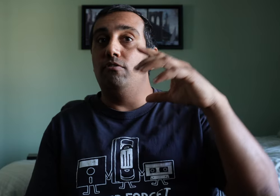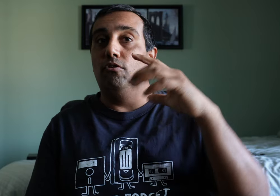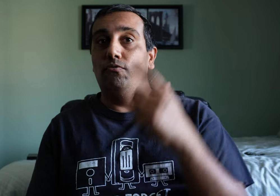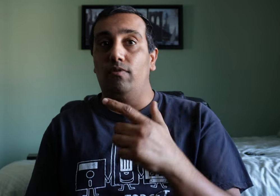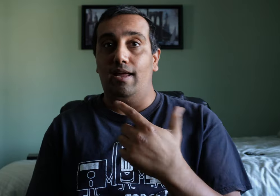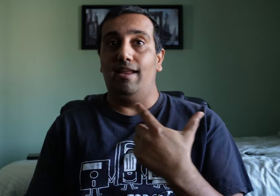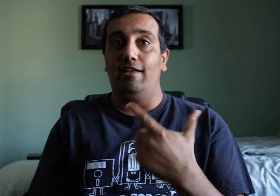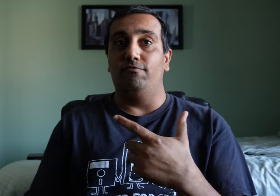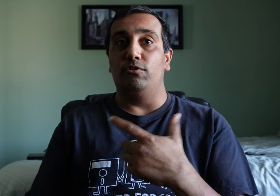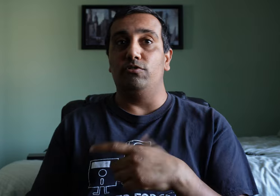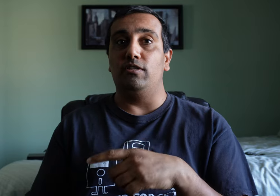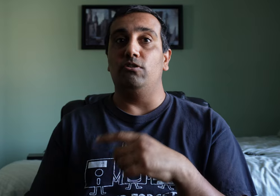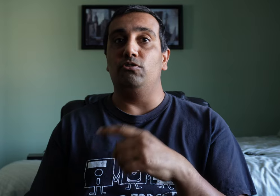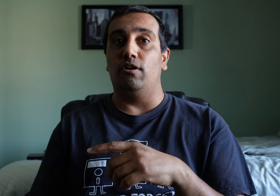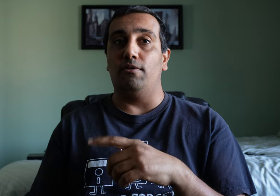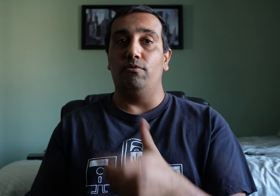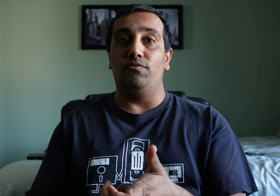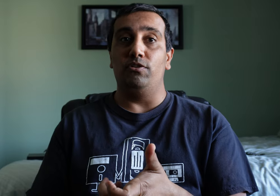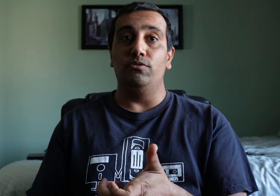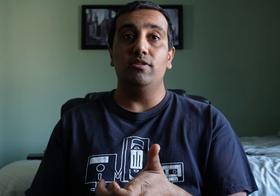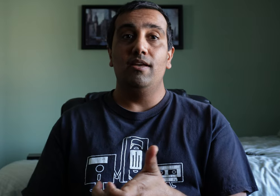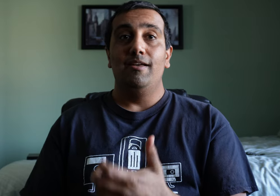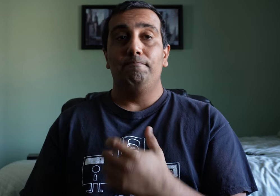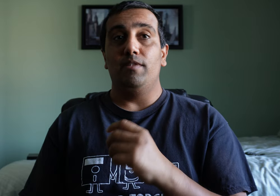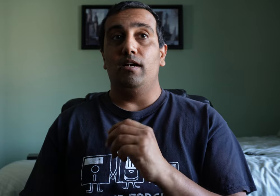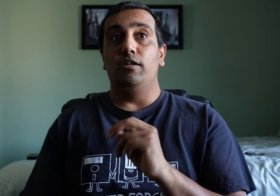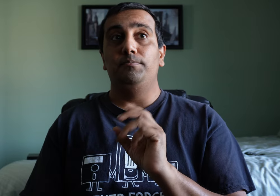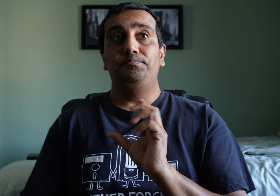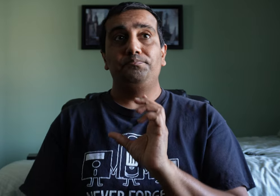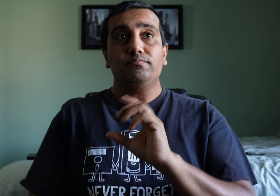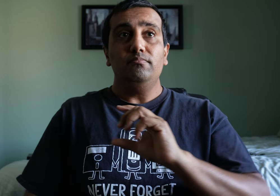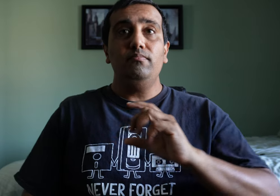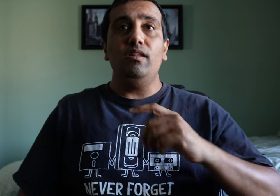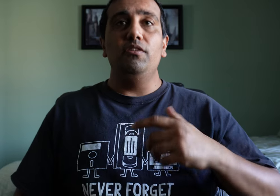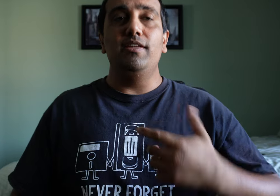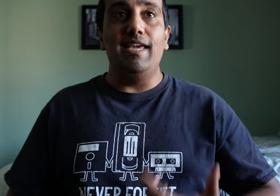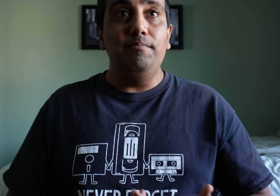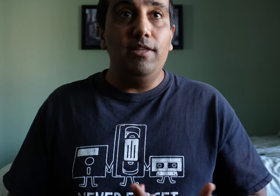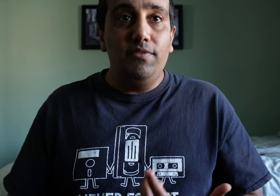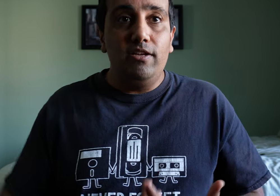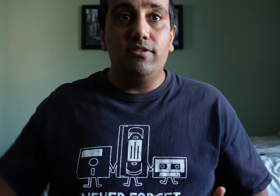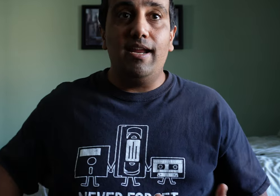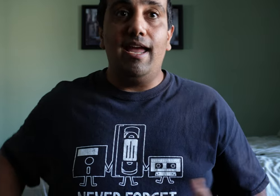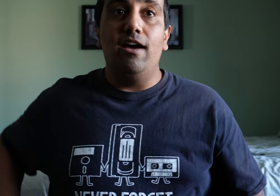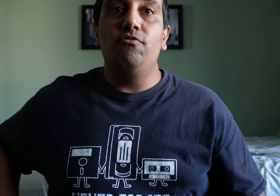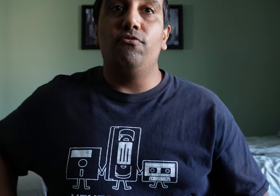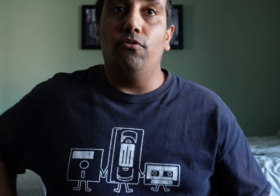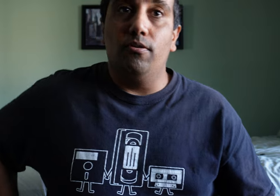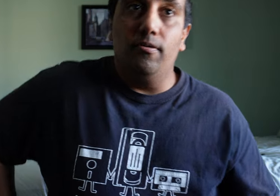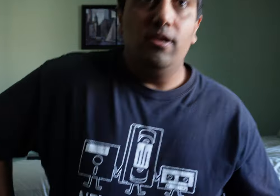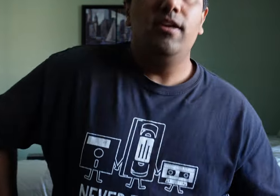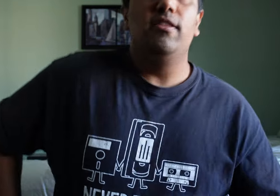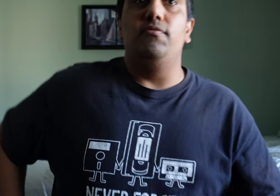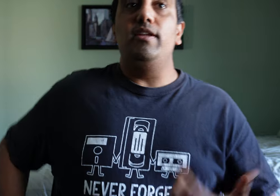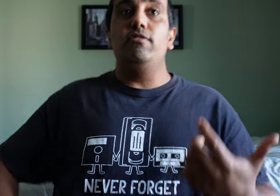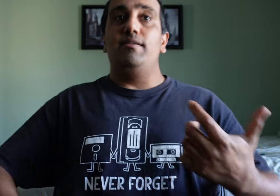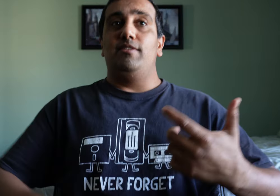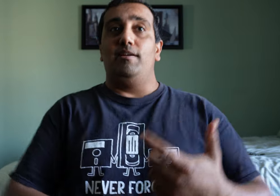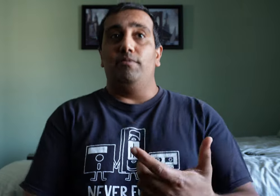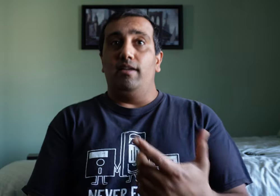over at HeadphonesNeal.Reviews. The gameplay videos that I have for the video games that I play